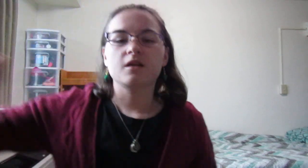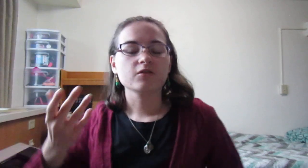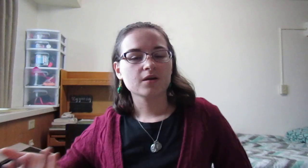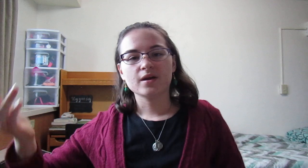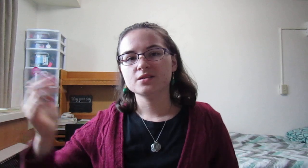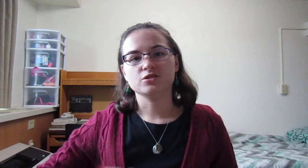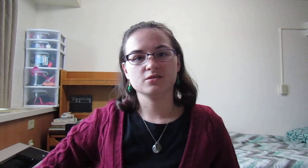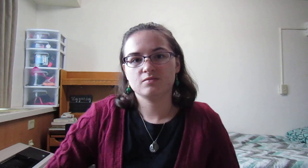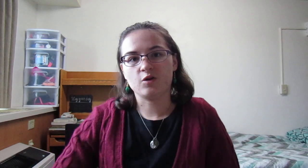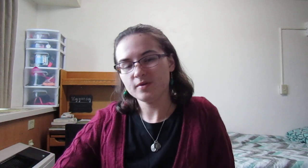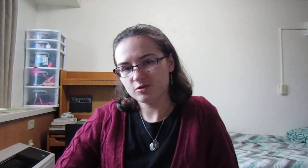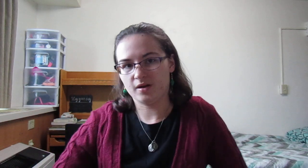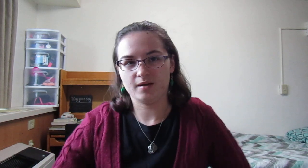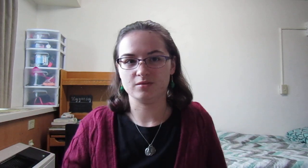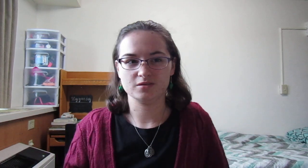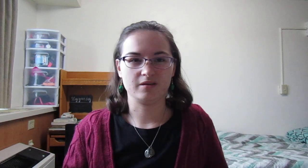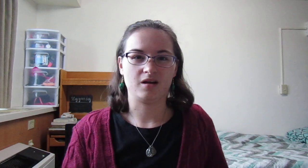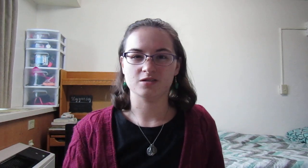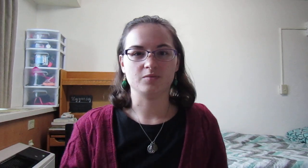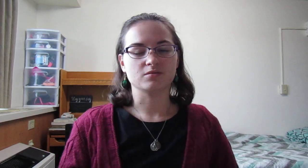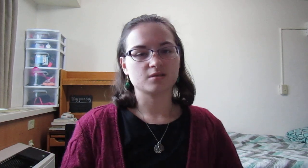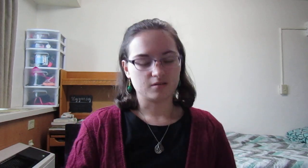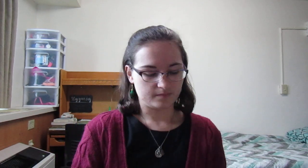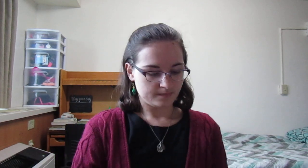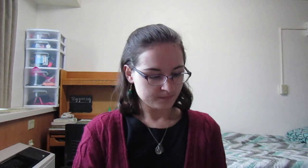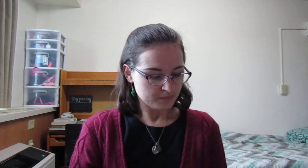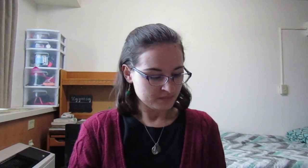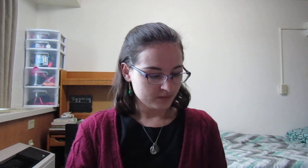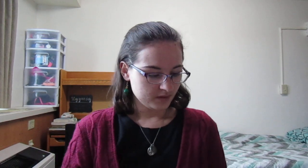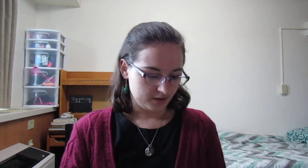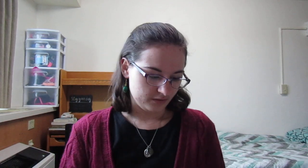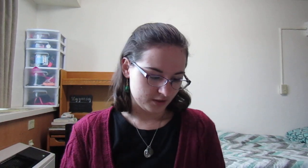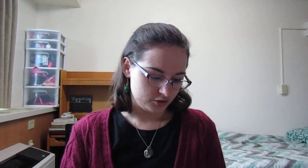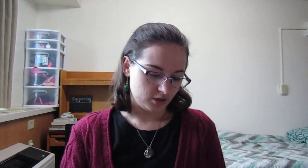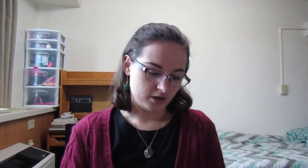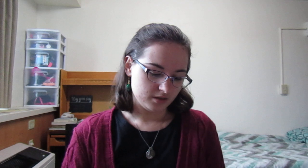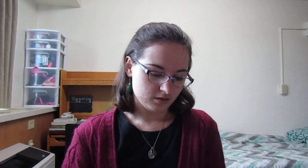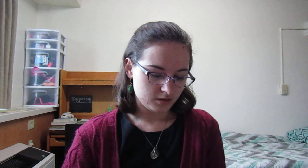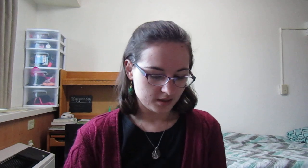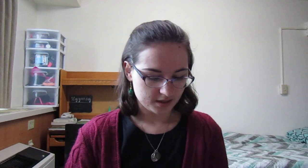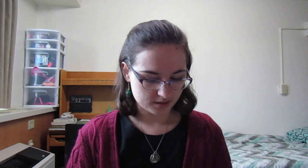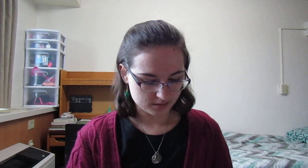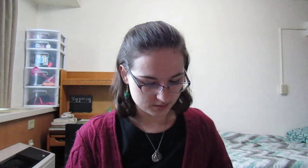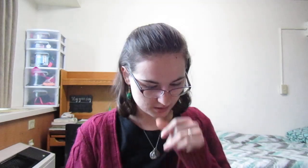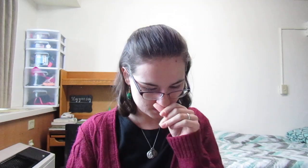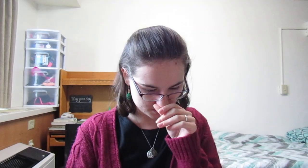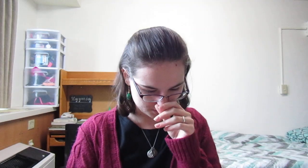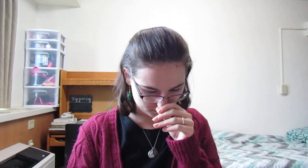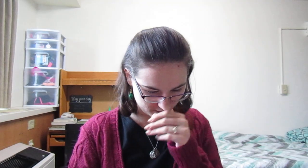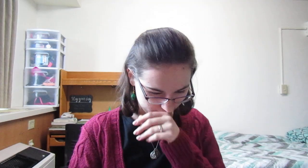another great way is just open your Bible to the Gospels. Um, I think John has a lot of,